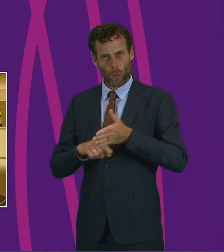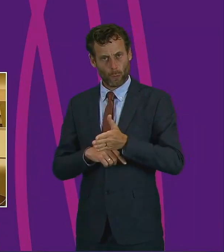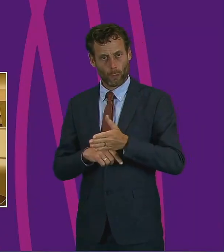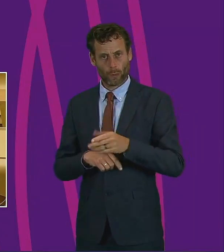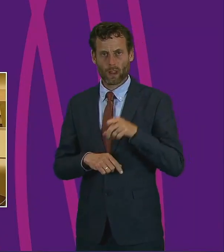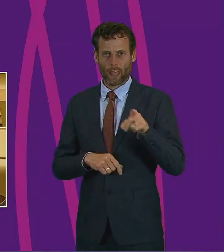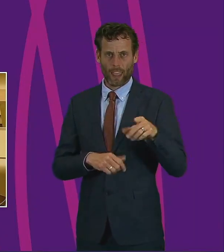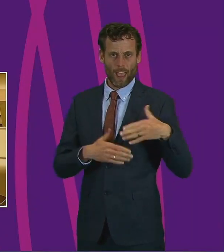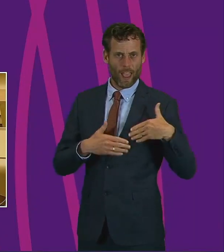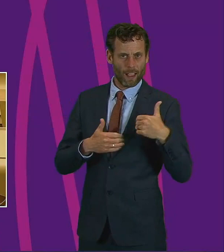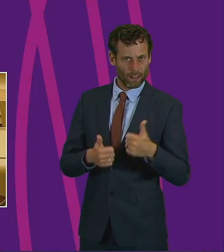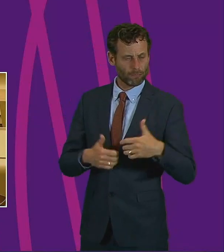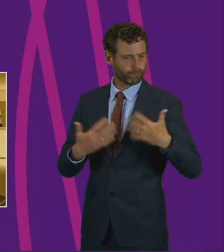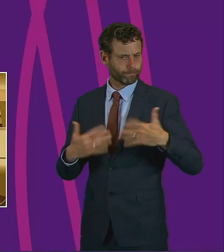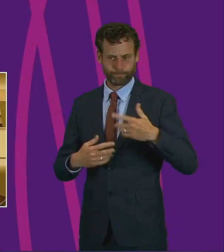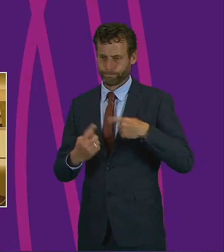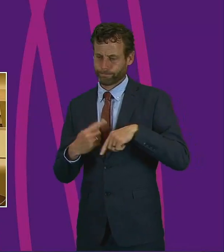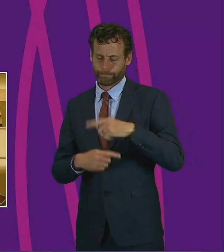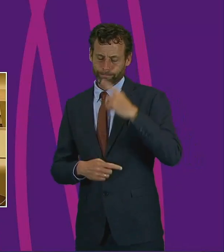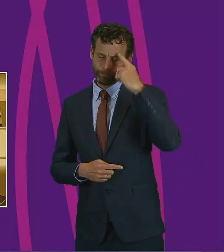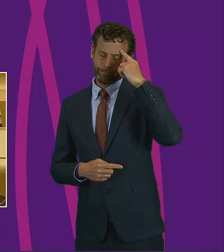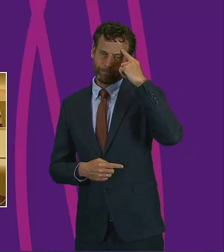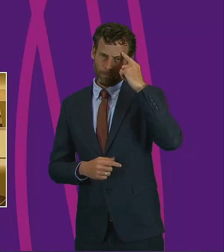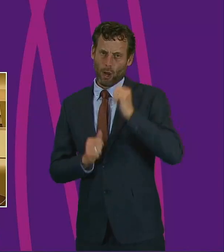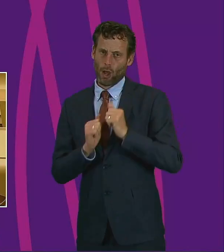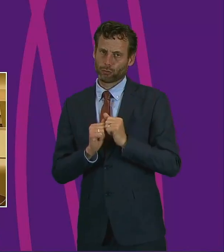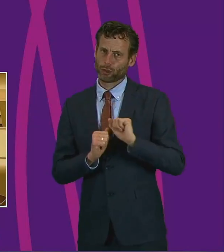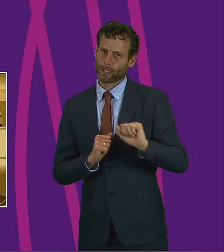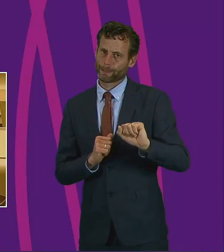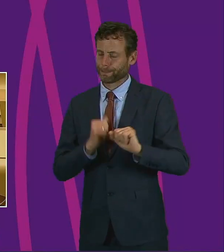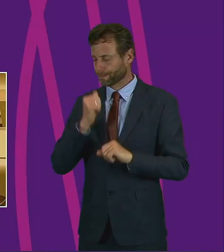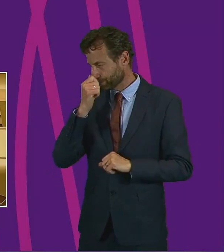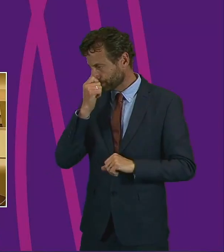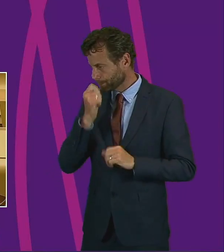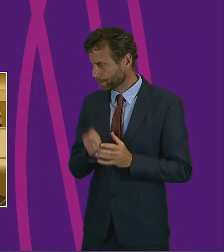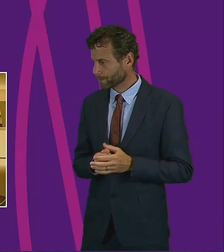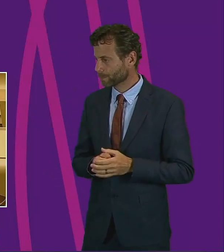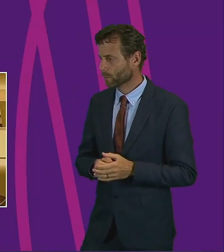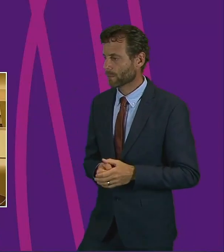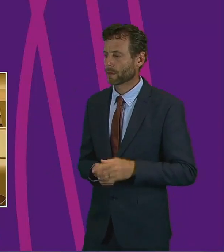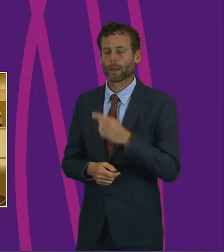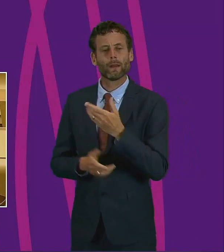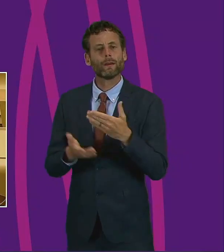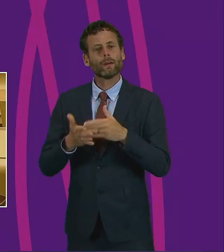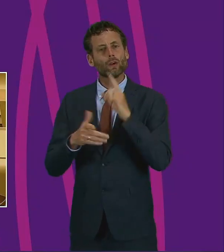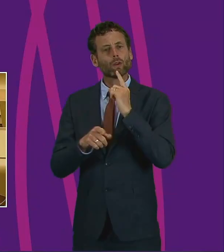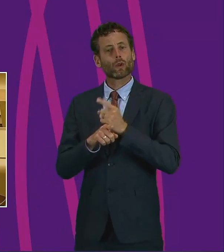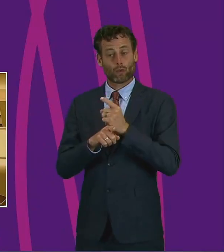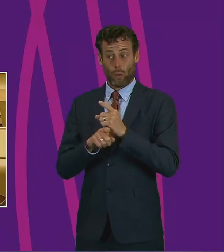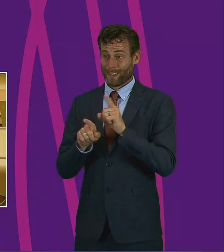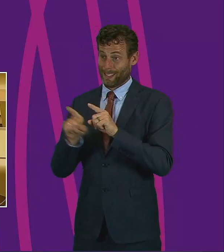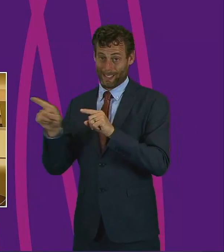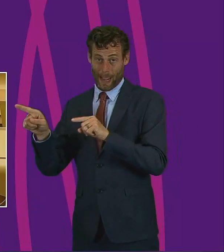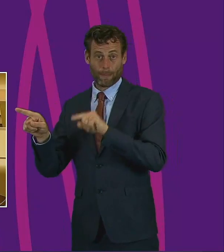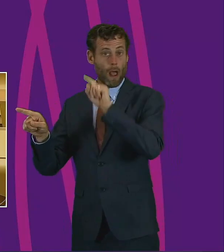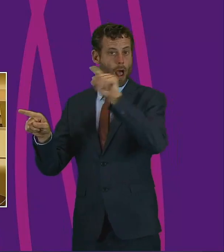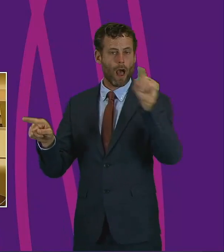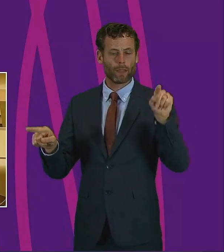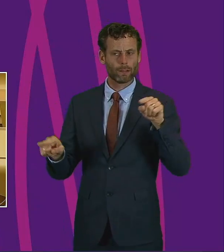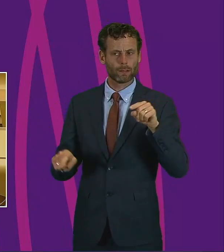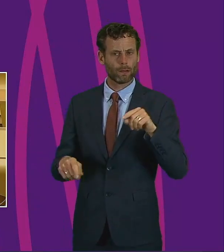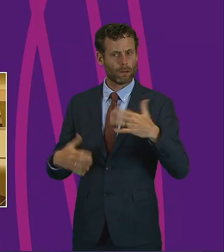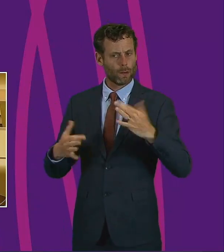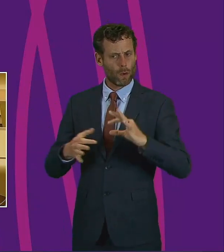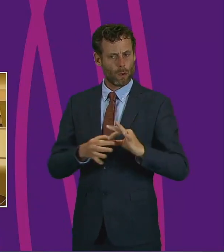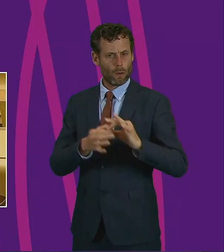of kindness have been much welcome and much appreciated by many. He also spoke, as did others, about the resilience of many